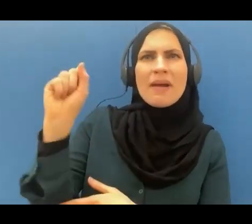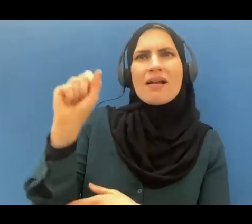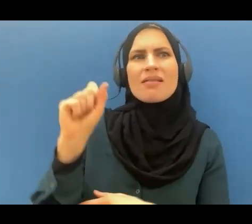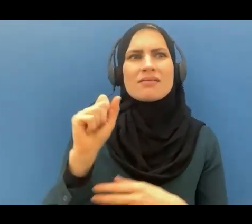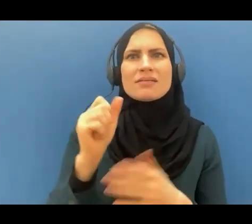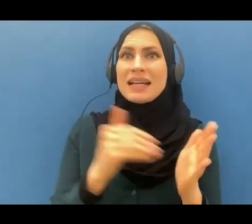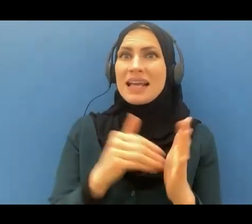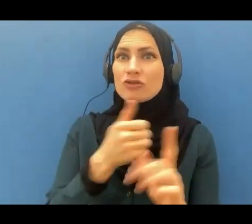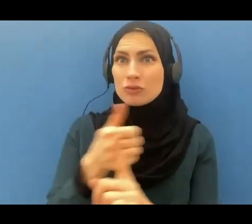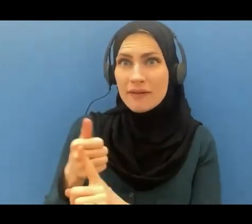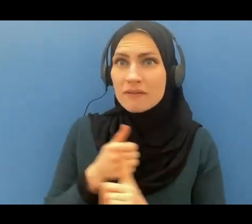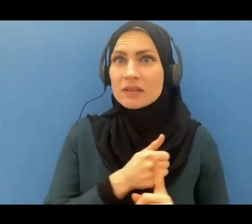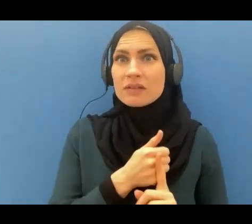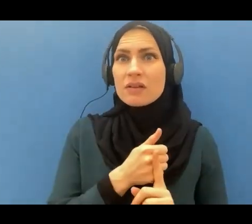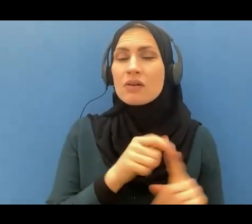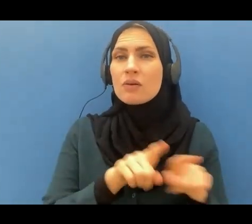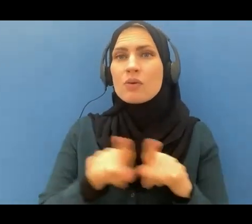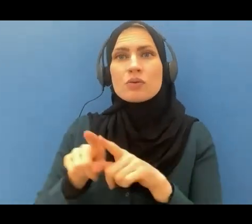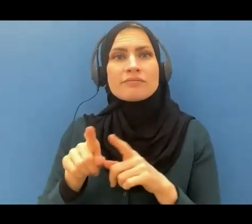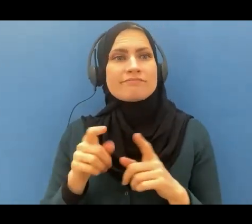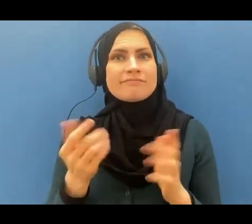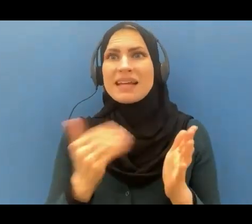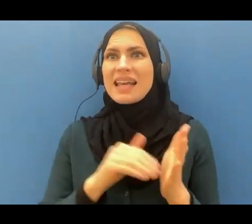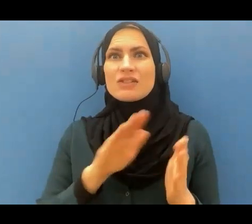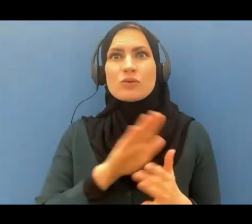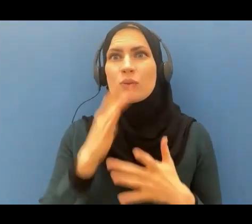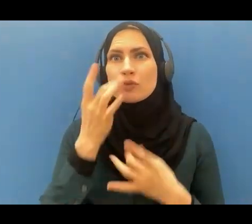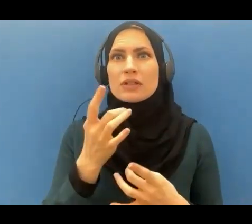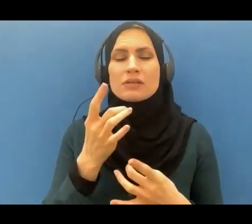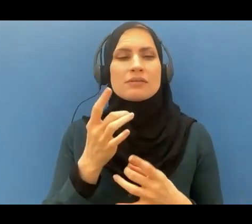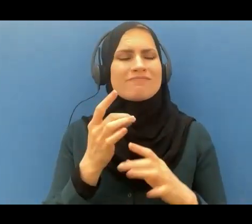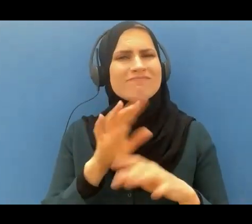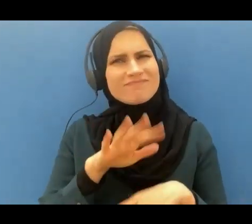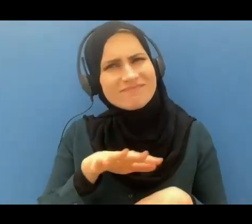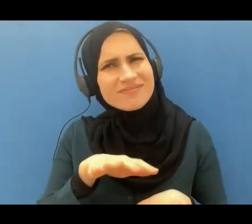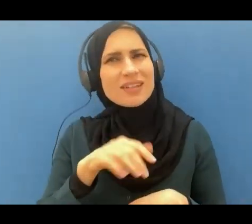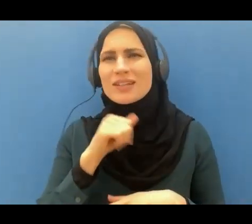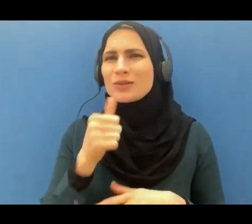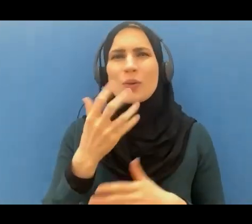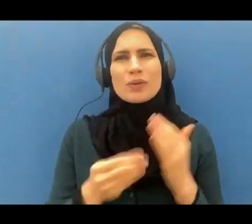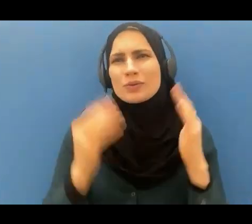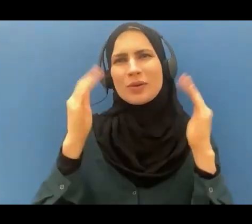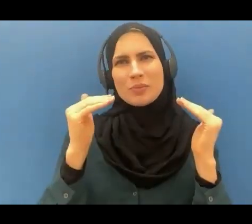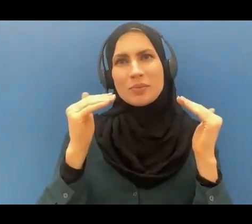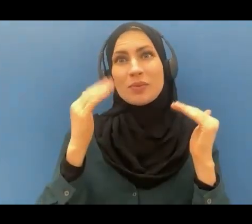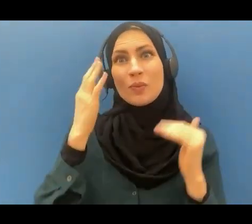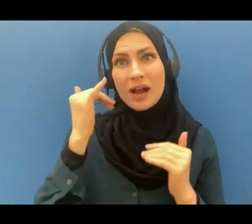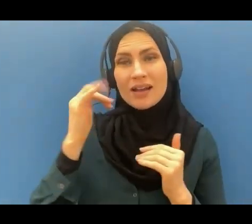rebellion against your interests, never lose hope when it comes to the mercy of Allah subhanahu wa ta'ala.